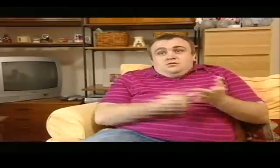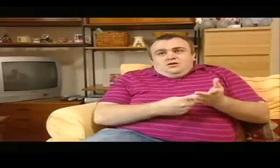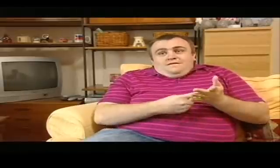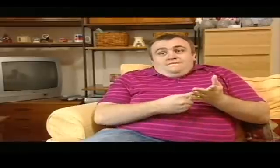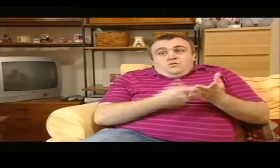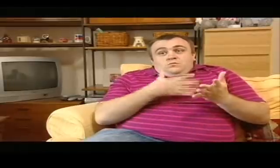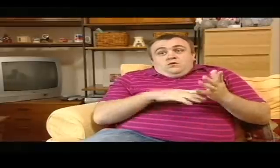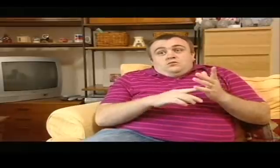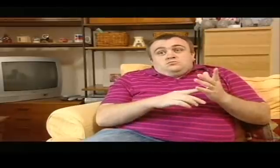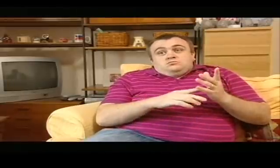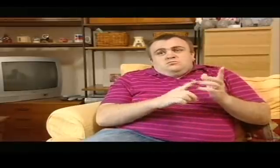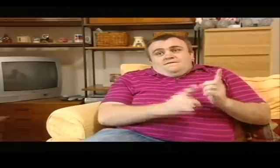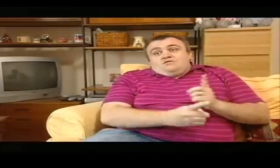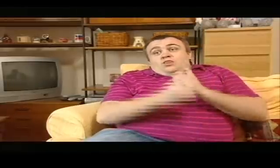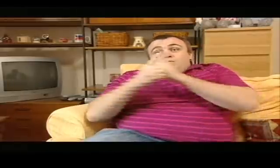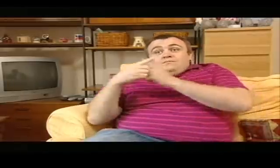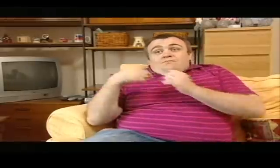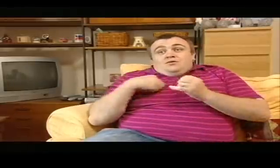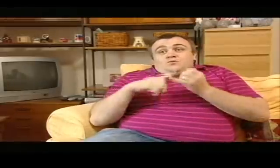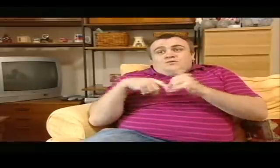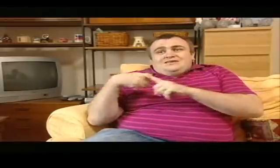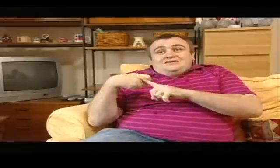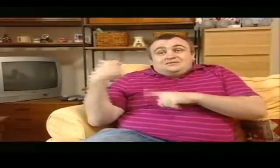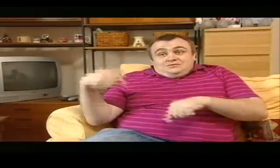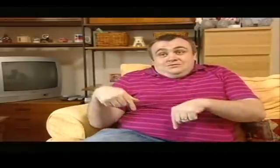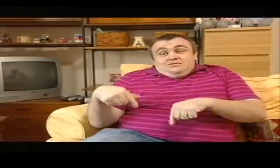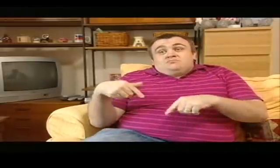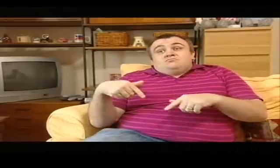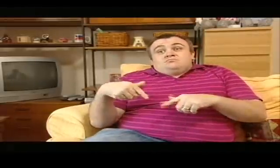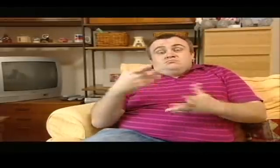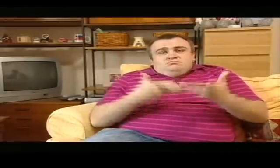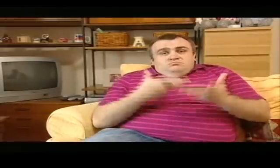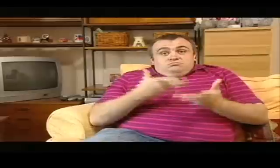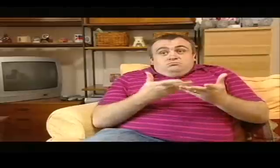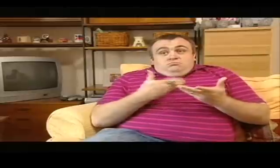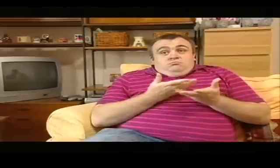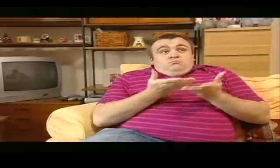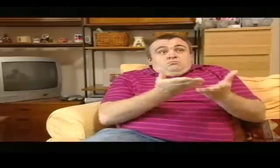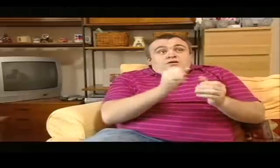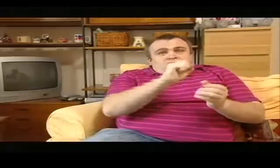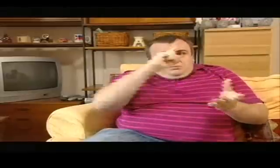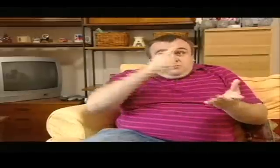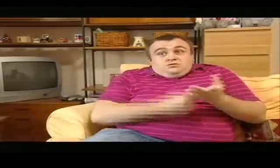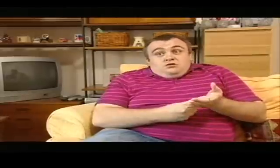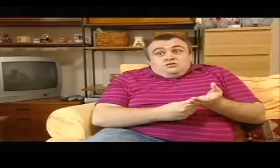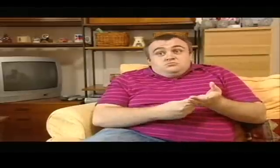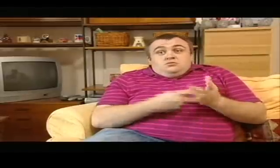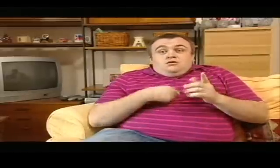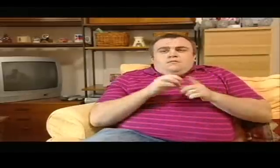if she wanted to follow me back to the UK. So we discussed it, and it was her decision.